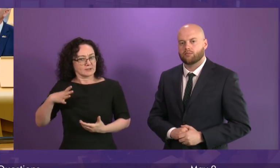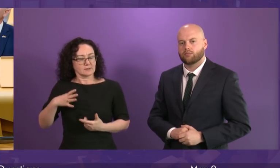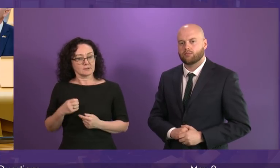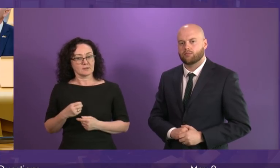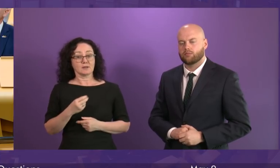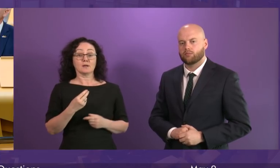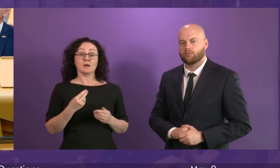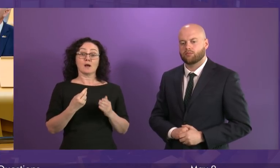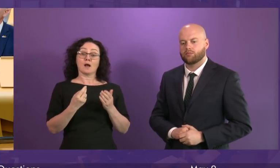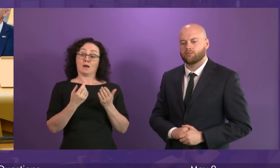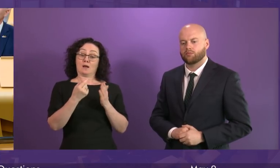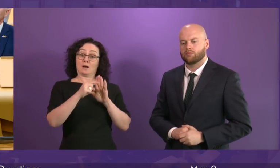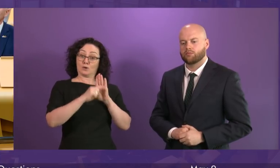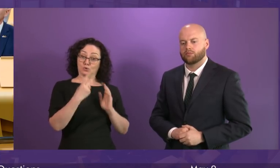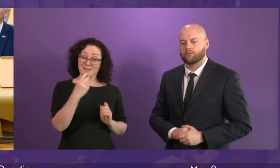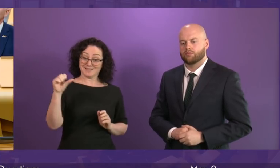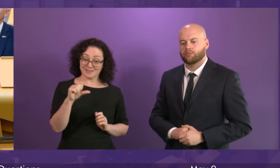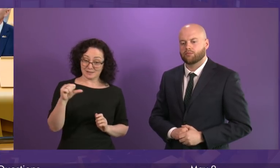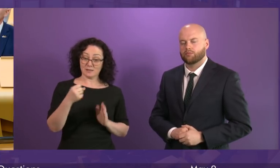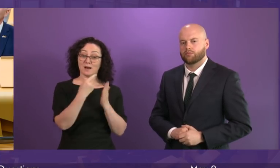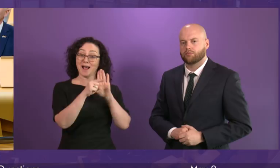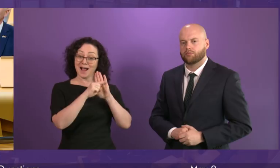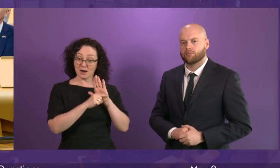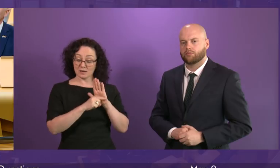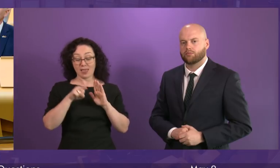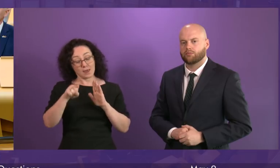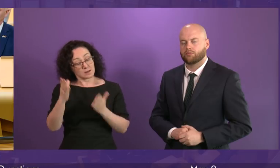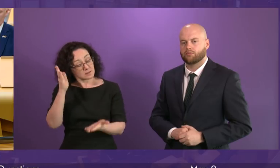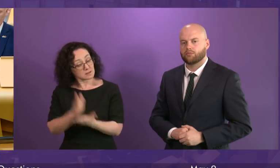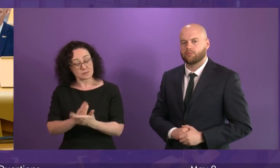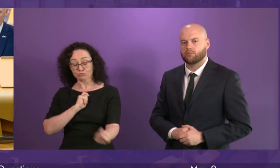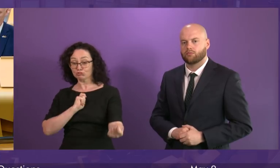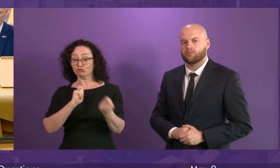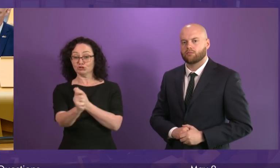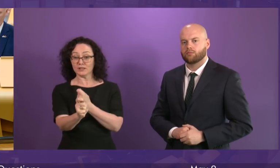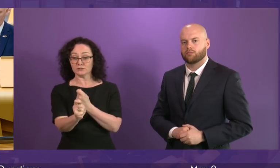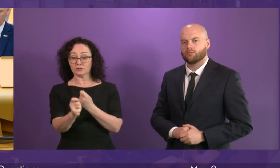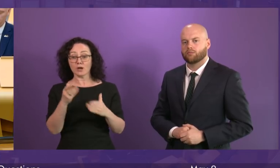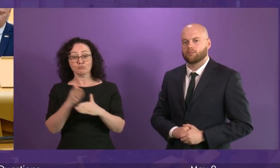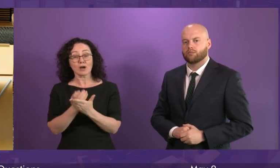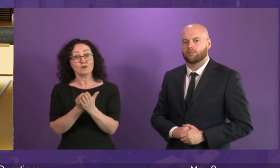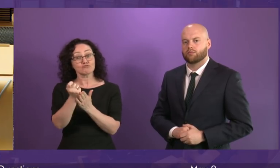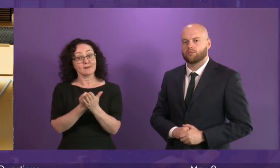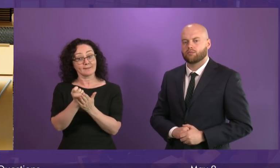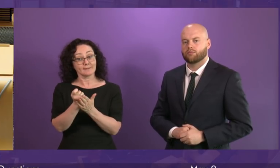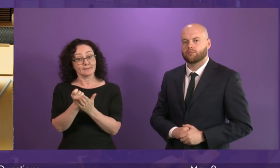2016, which was the most significant change in private renting in Scotland for 30 years, gives tenants greater